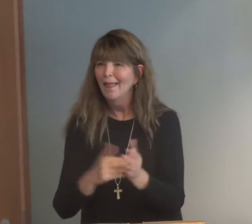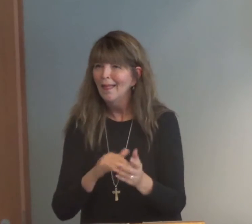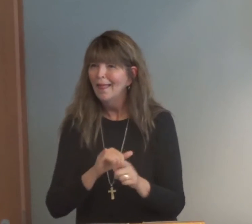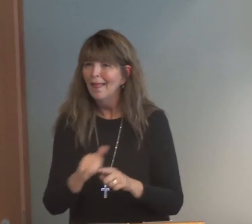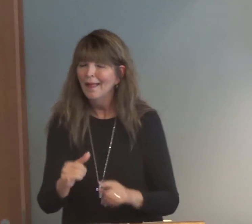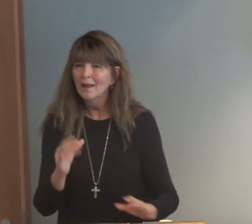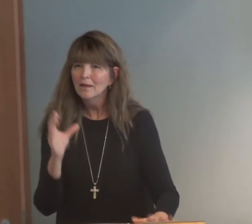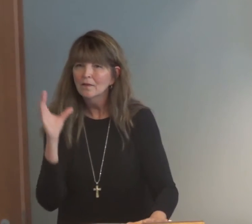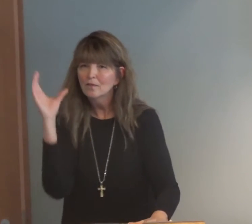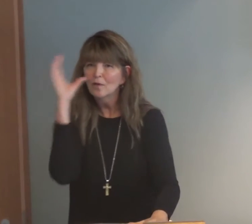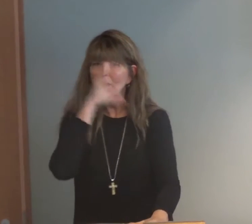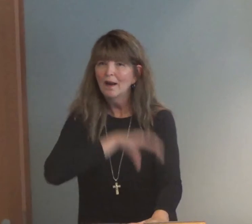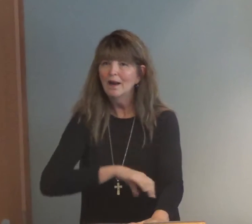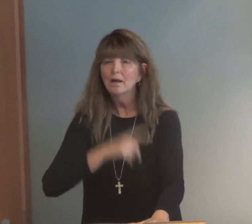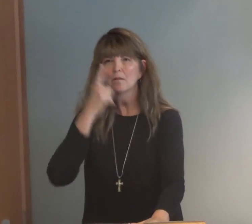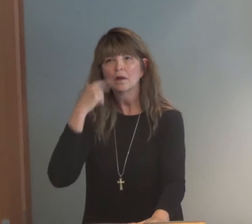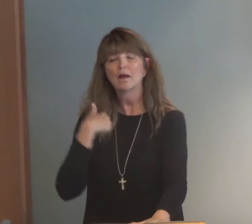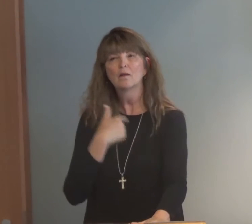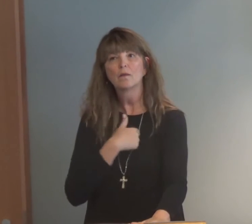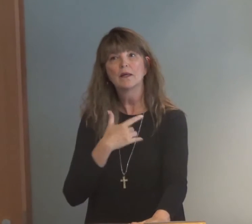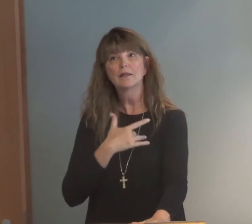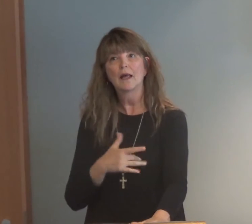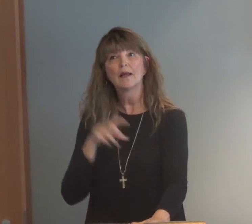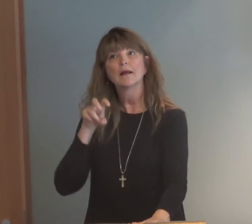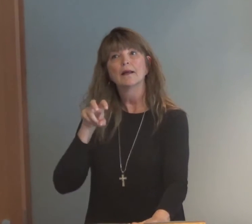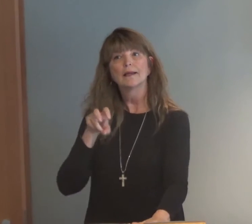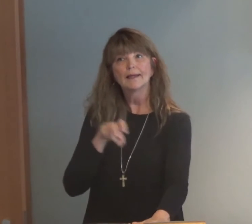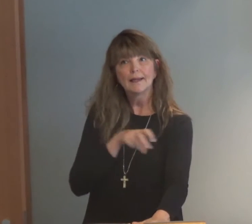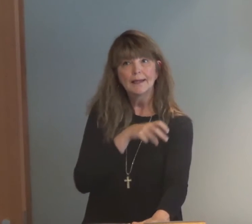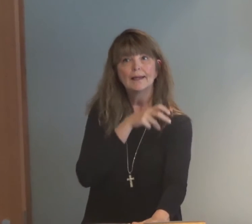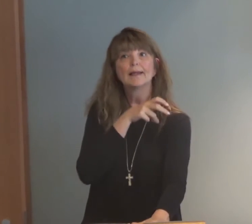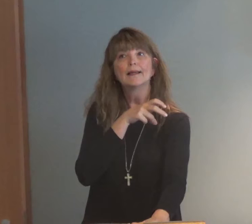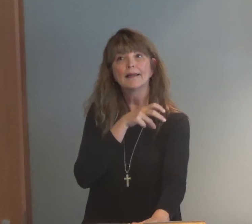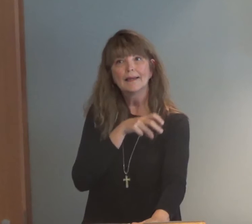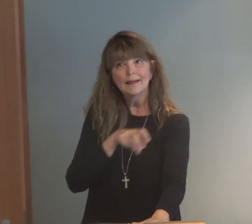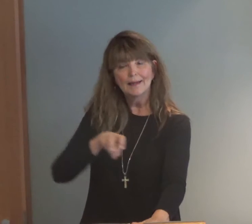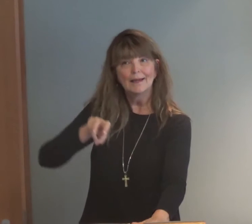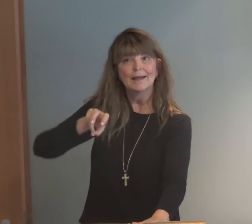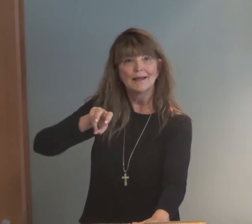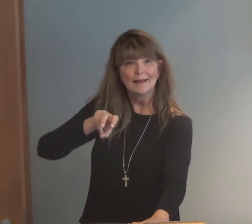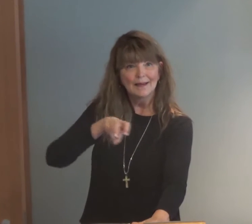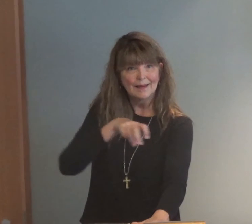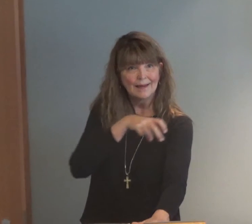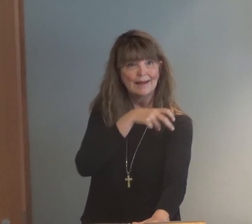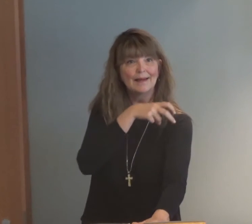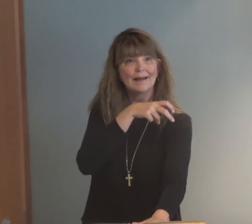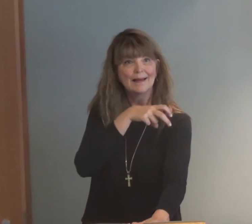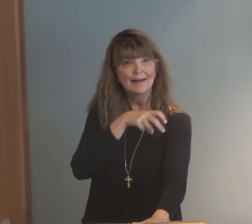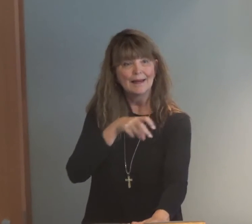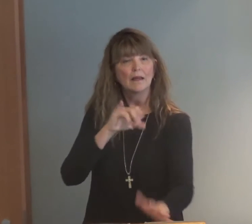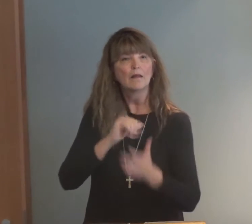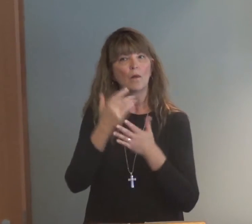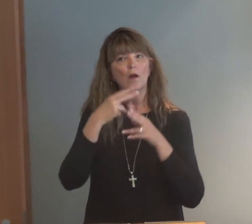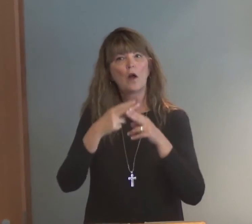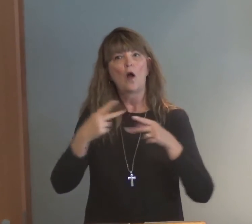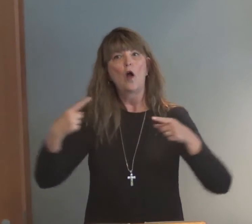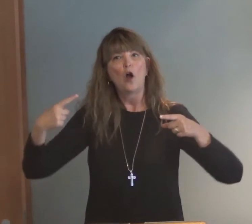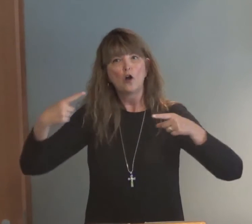back into that old behavior. It's so very odd. Because we tend to vacillate back and